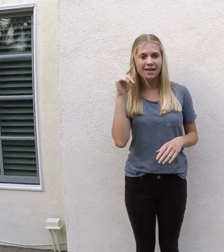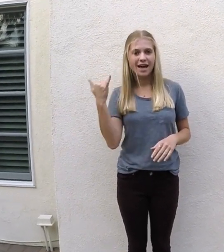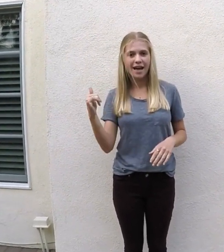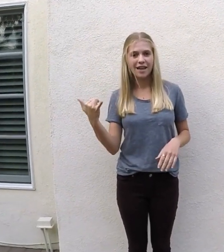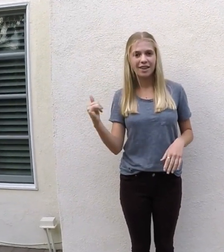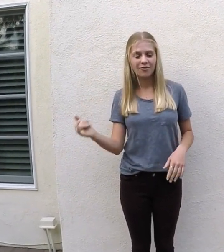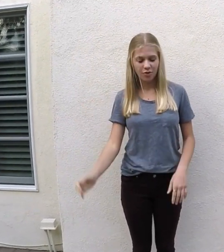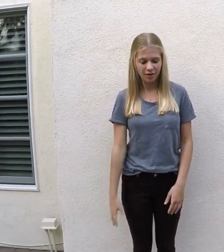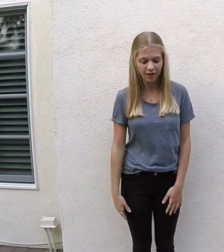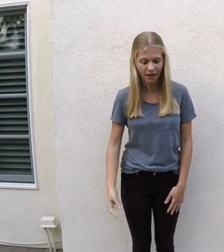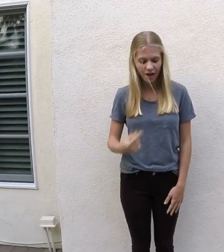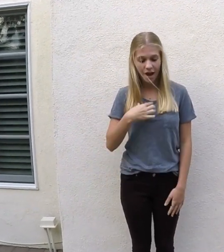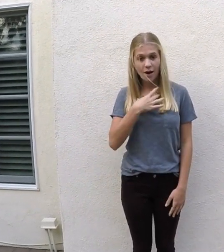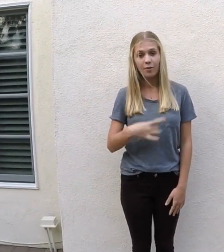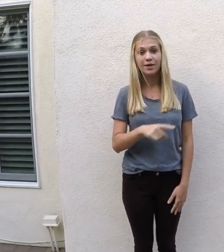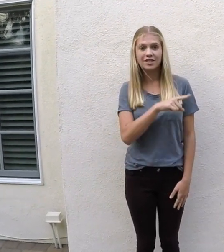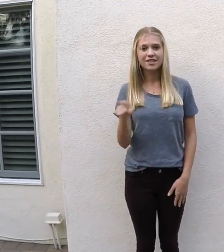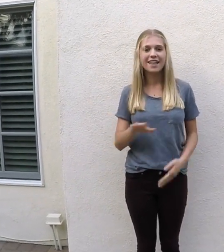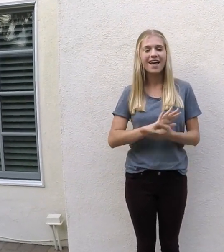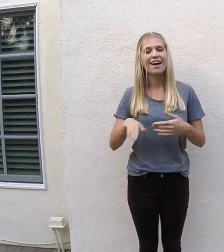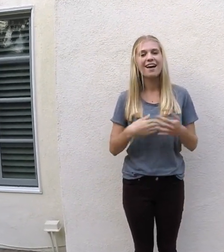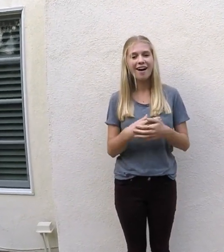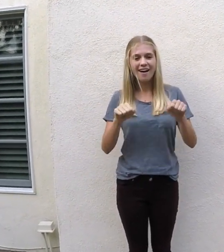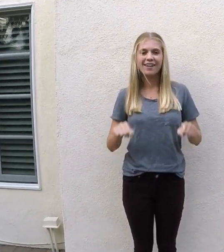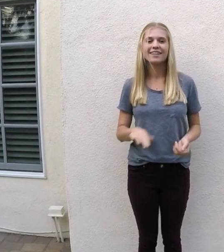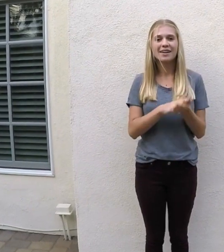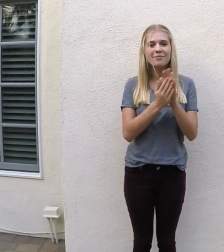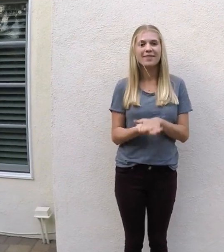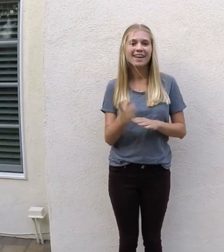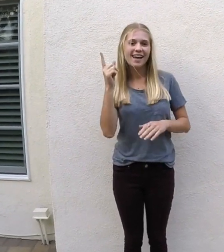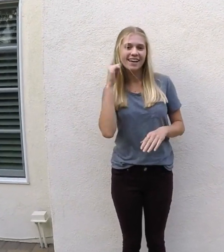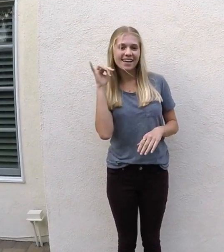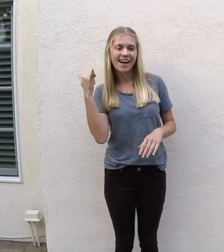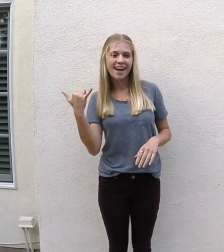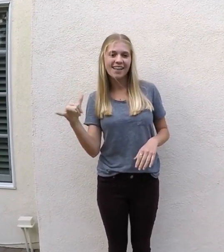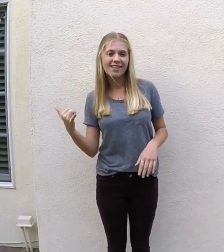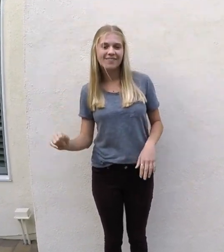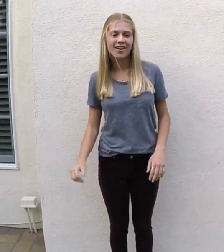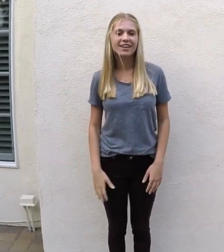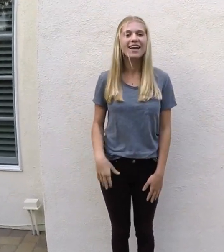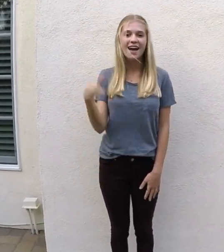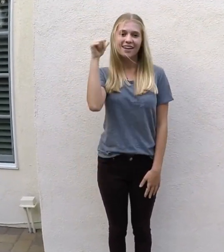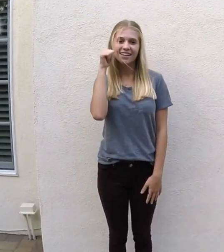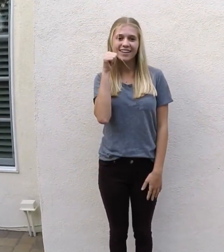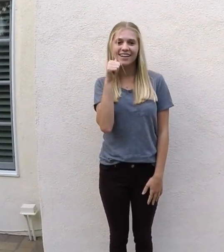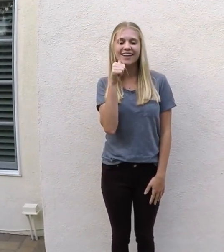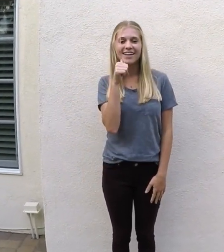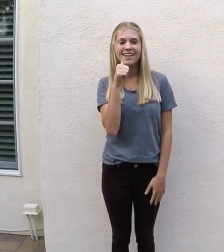Californians I wish they all could be Californians girls